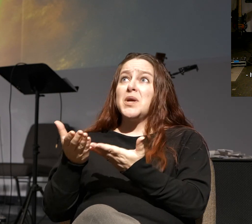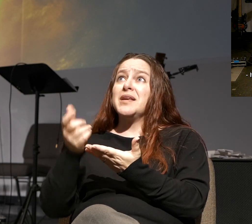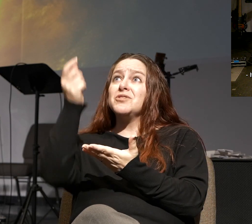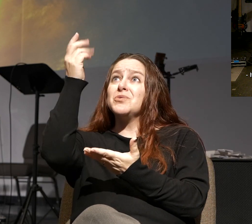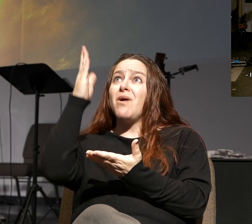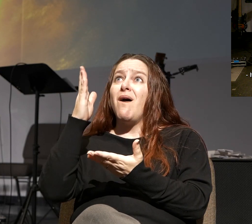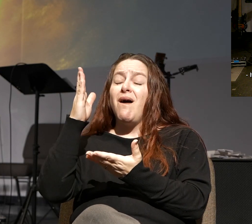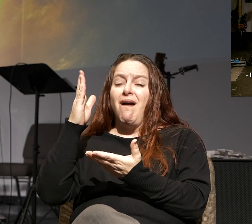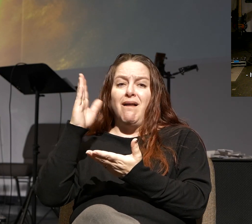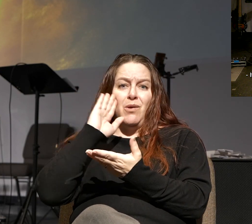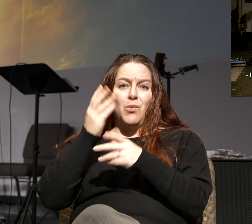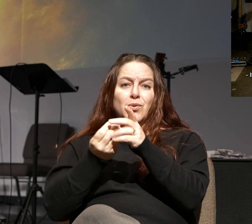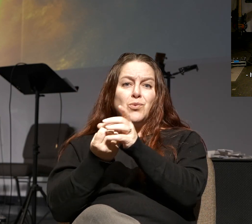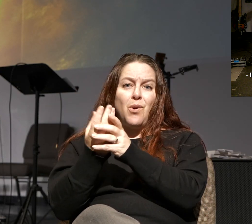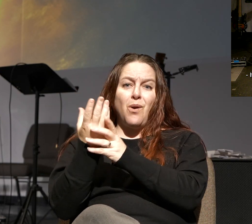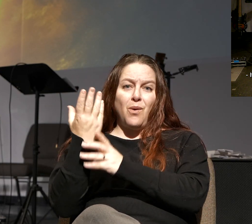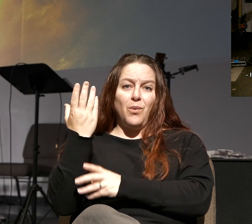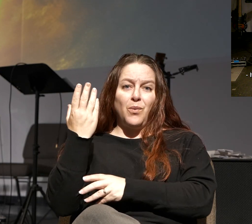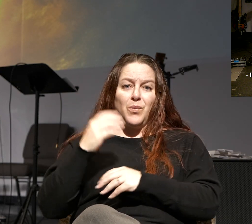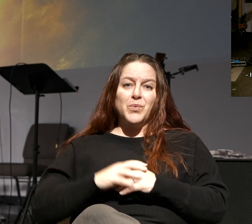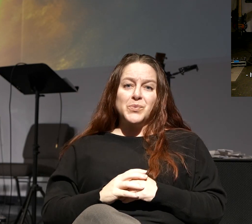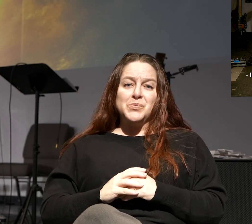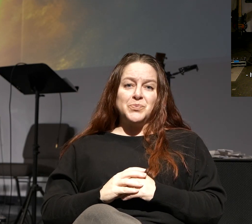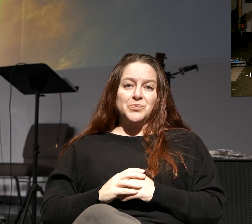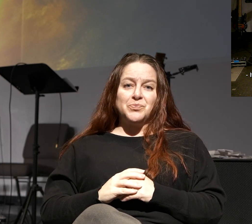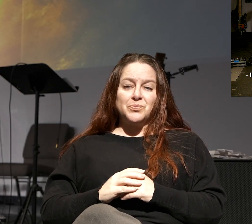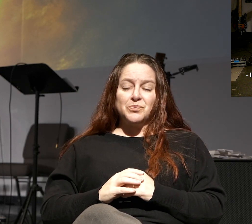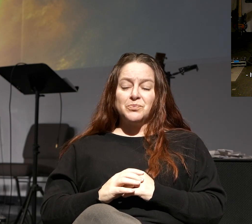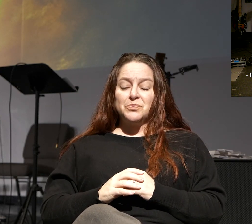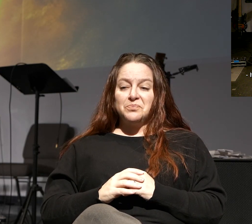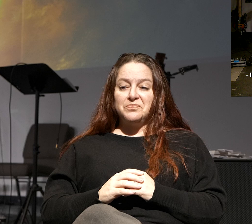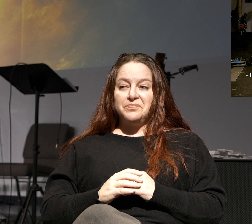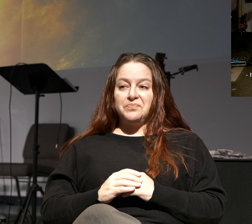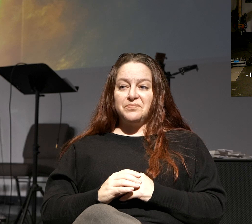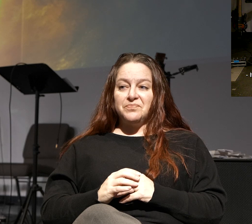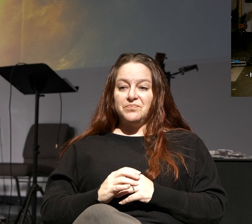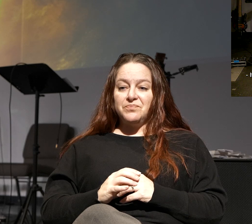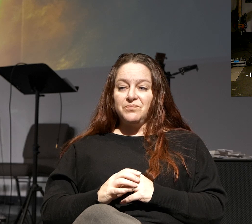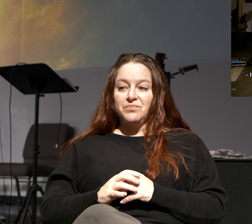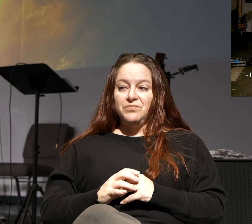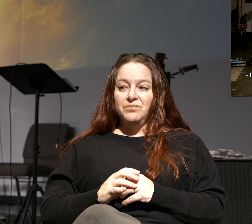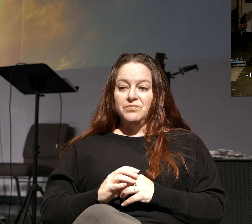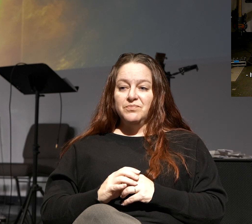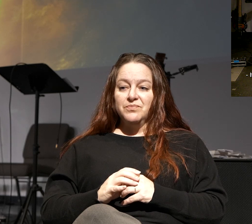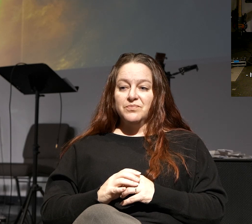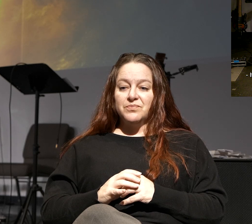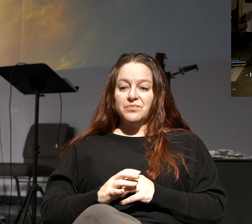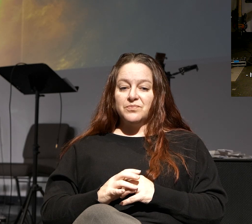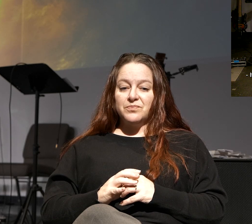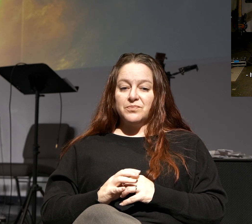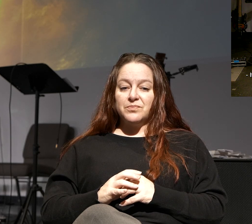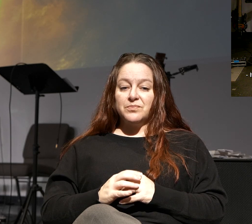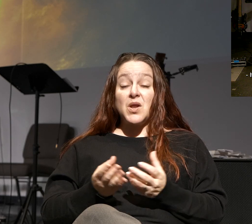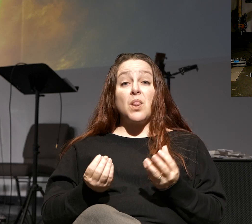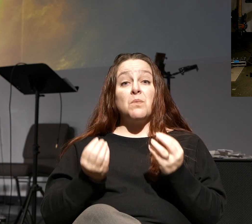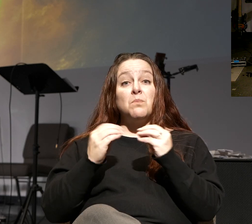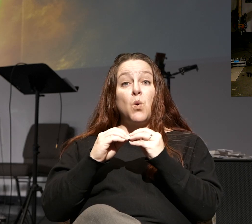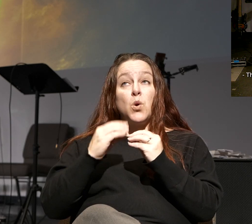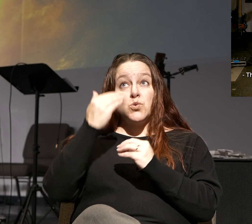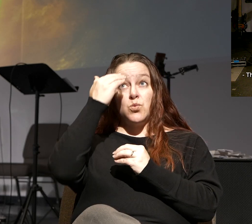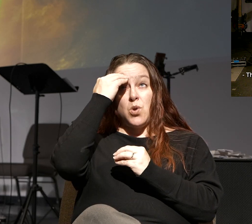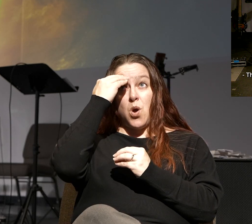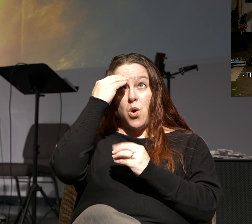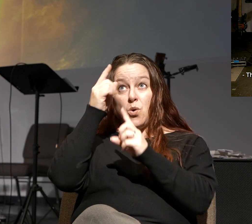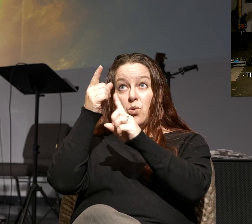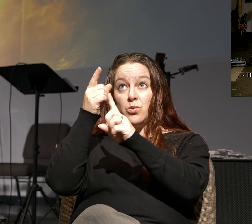it will grow. It will grow. So, the more you get to know the